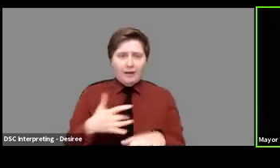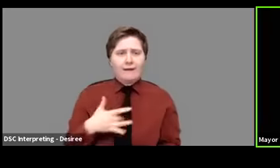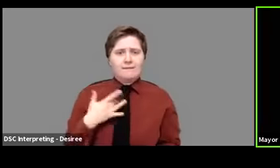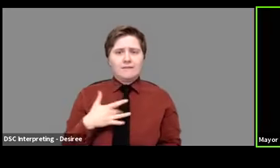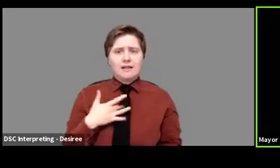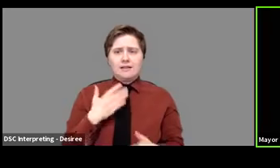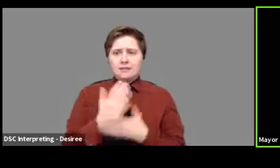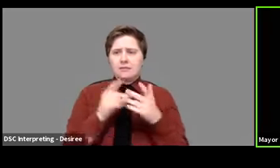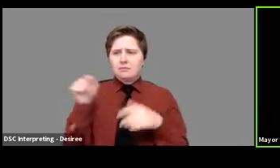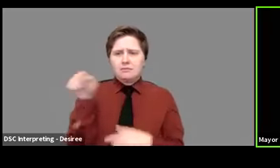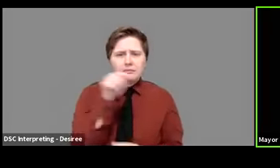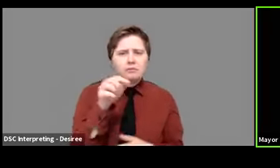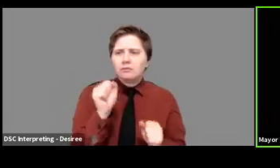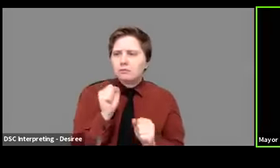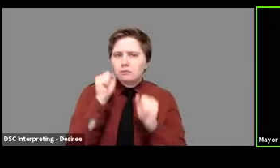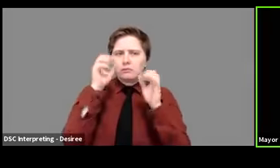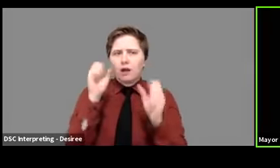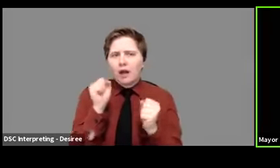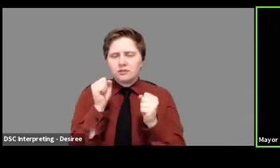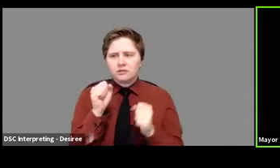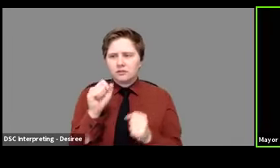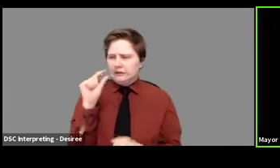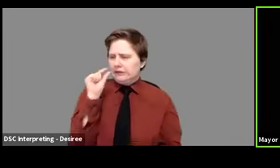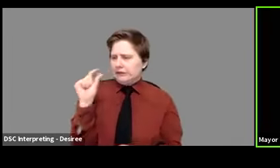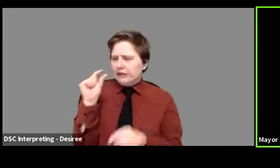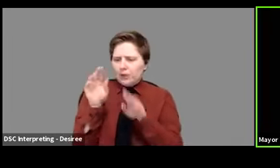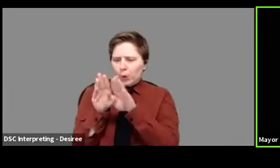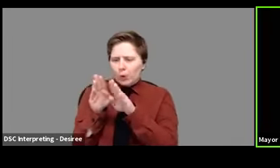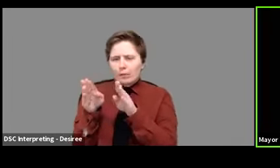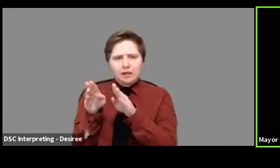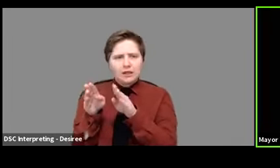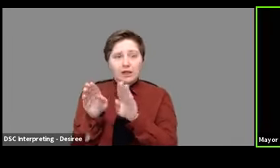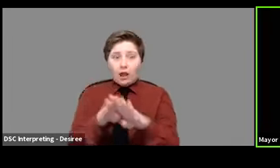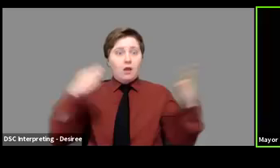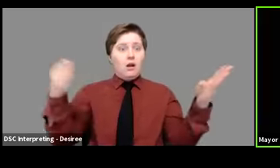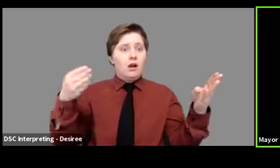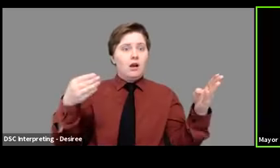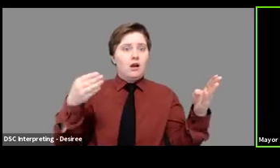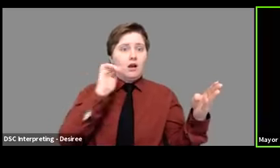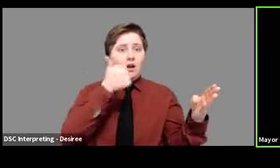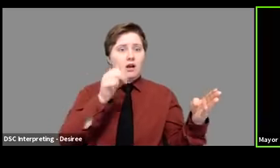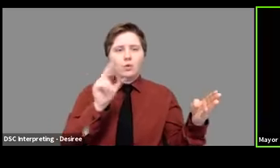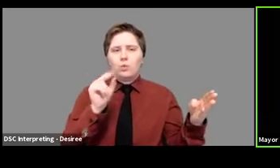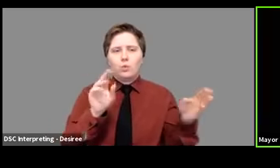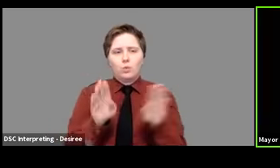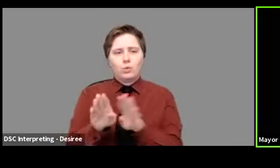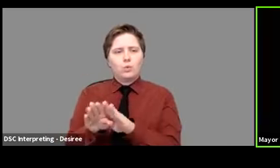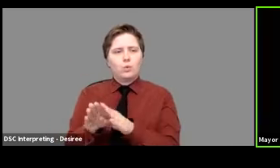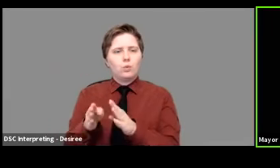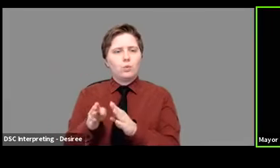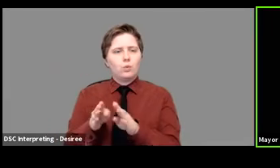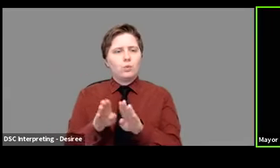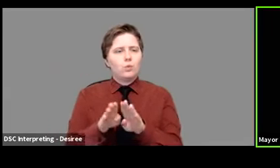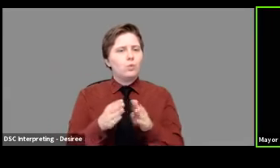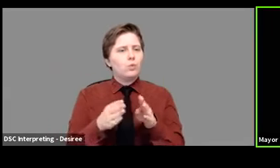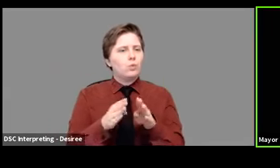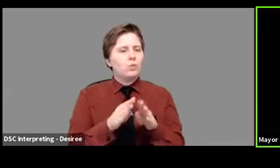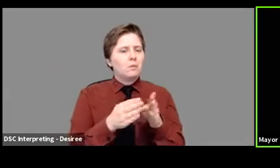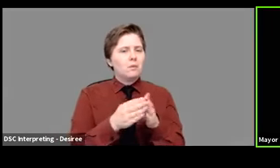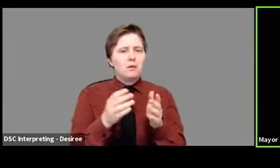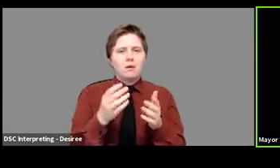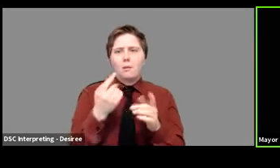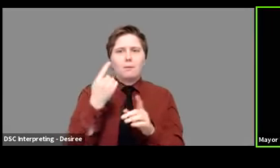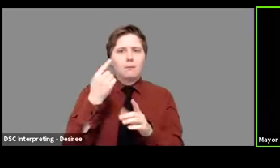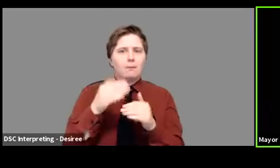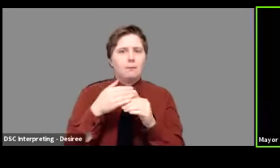surprise at how little is opening tomorrow, or frankly, how little will still be open even maybe a